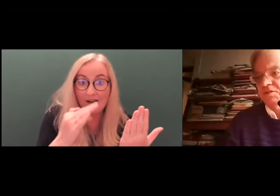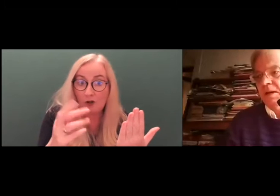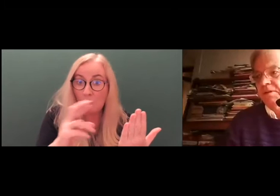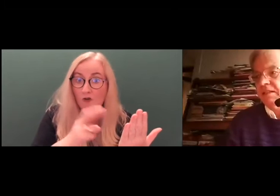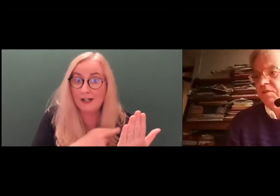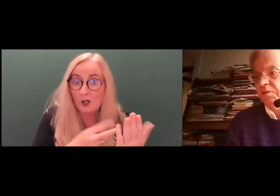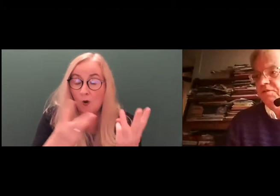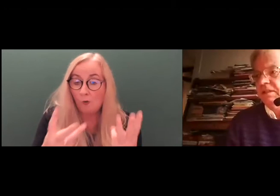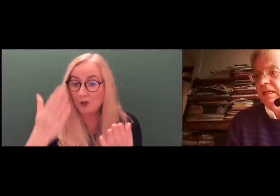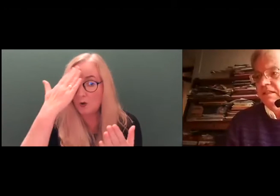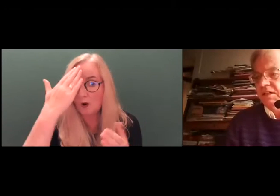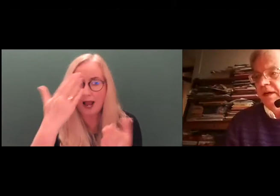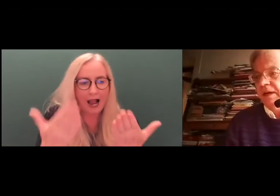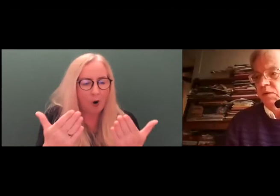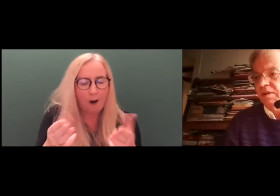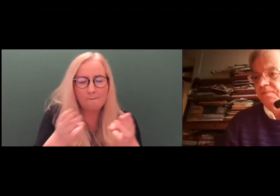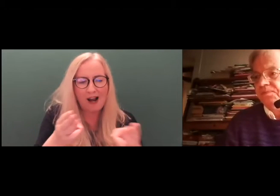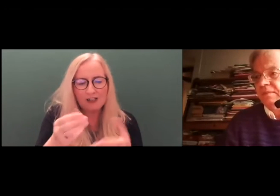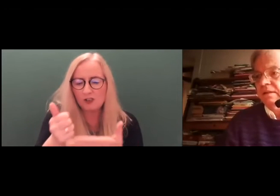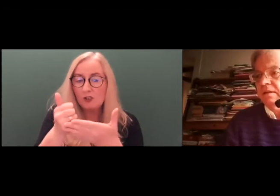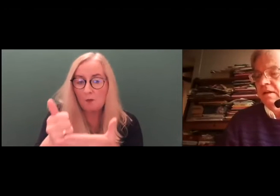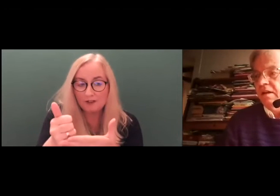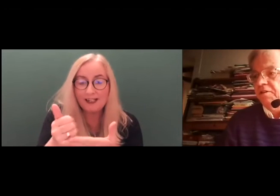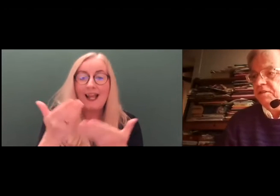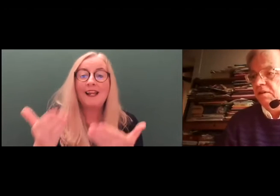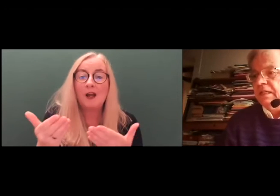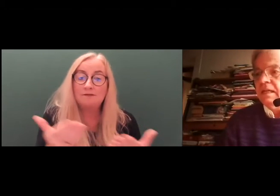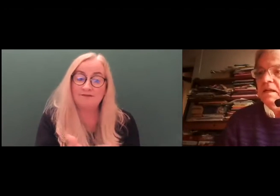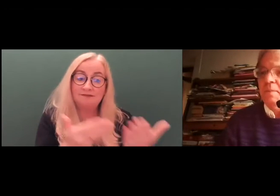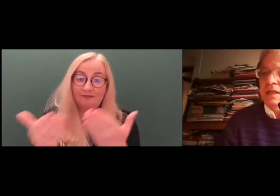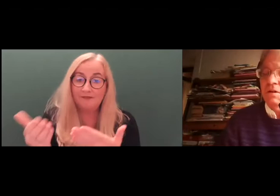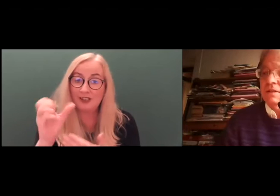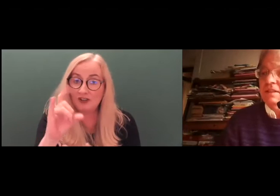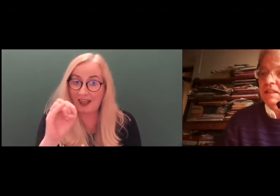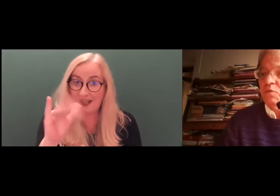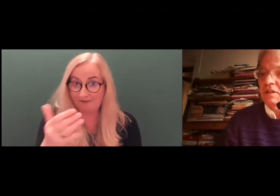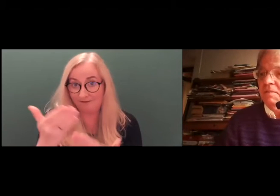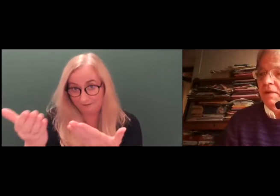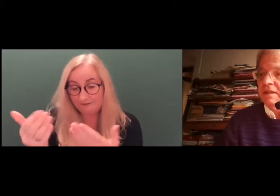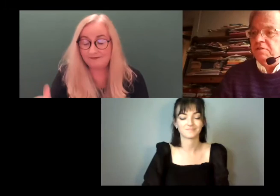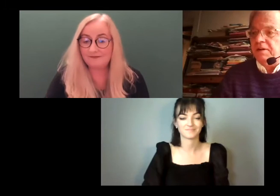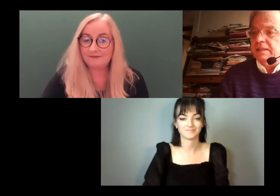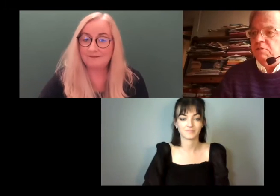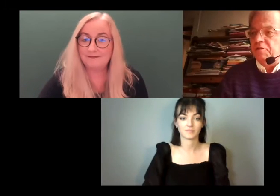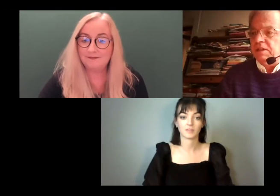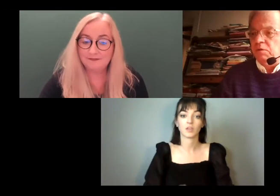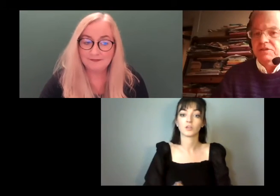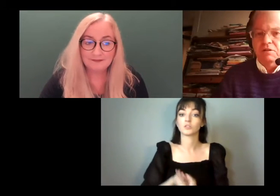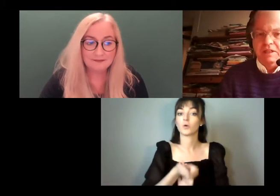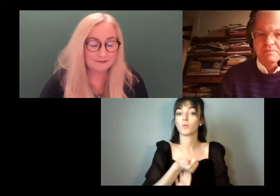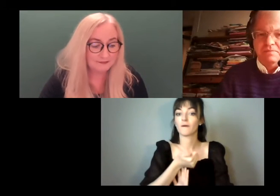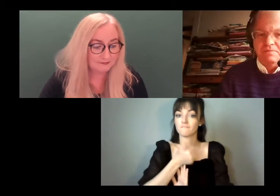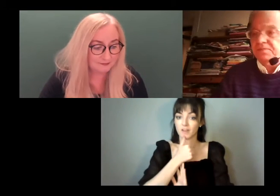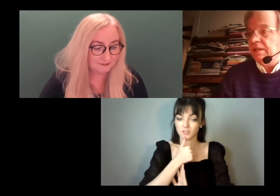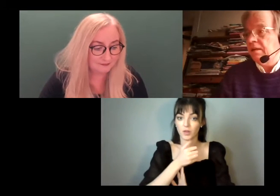persons and practice supported decision making with them. First of all, the PO doesn't work Monday to Friday at office hours